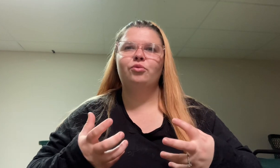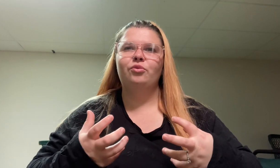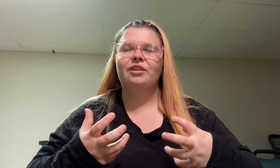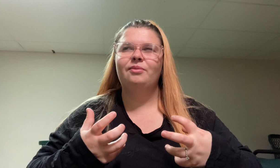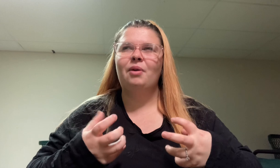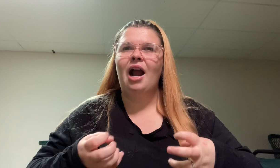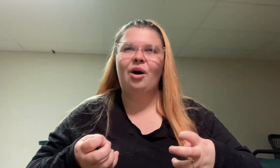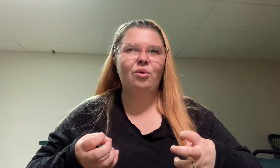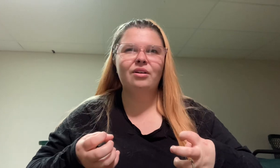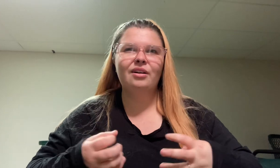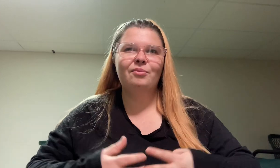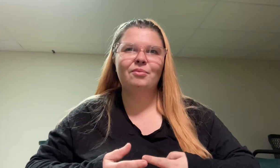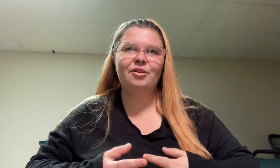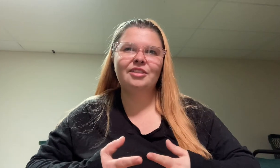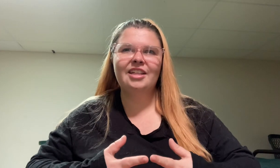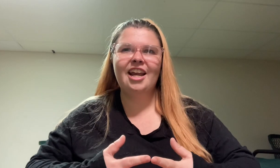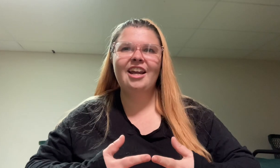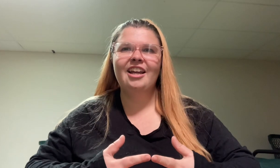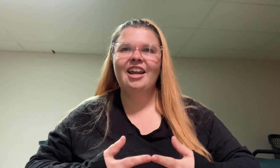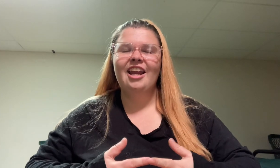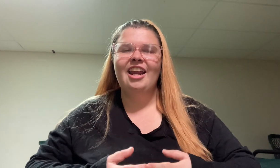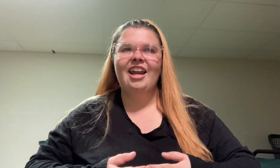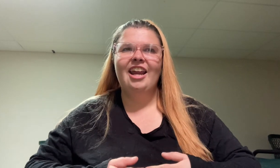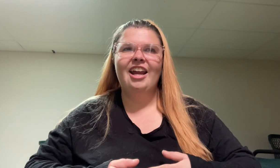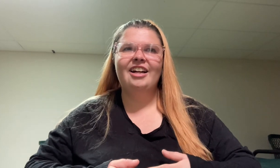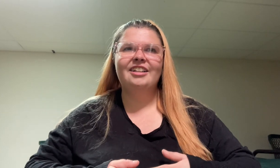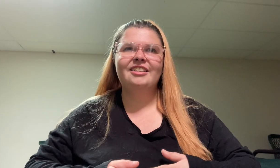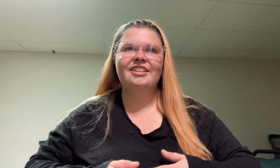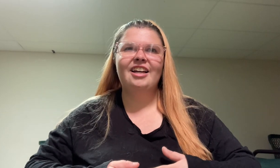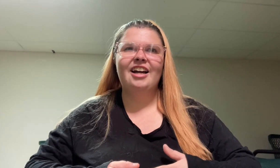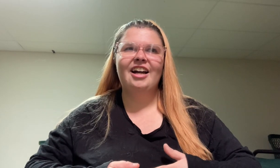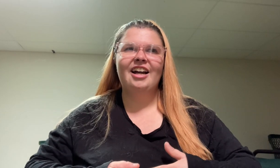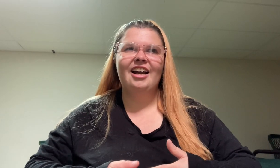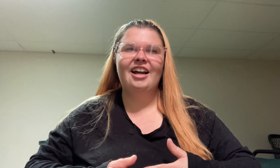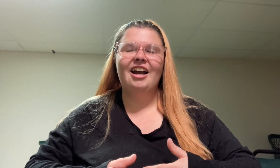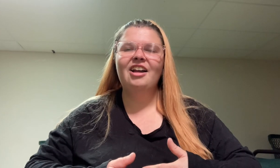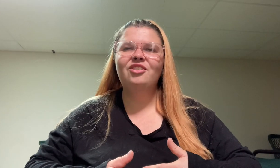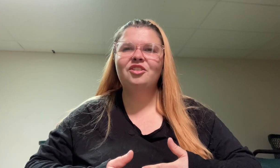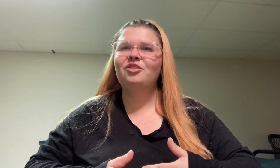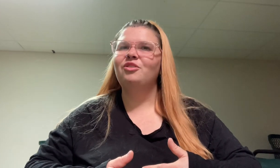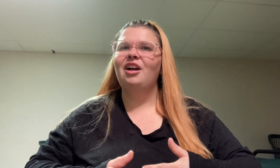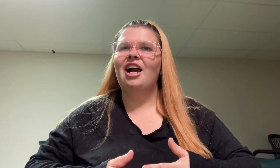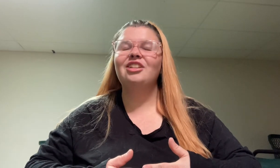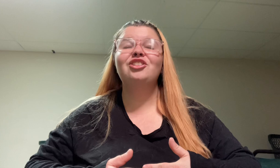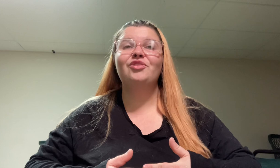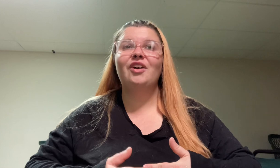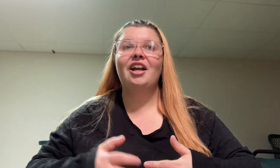with power per se and I don't know, I just find